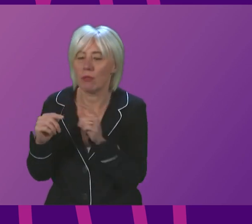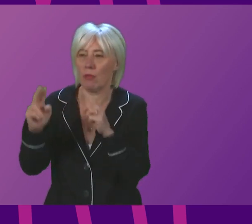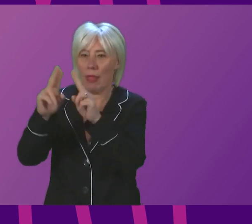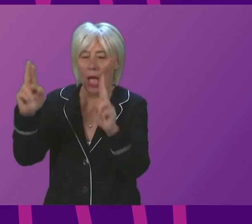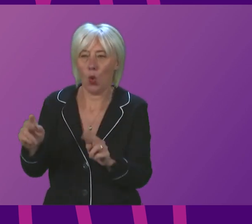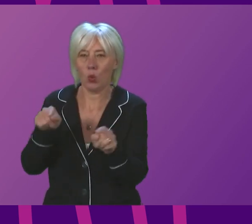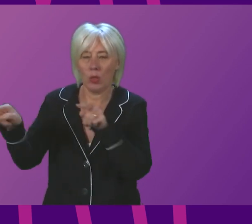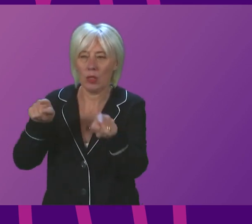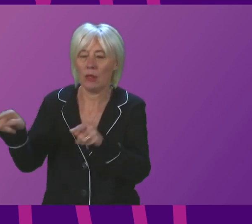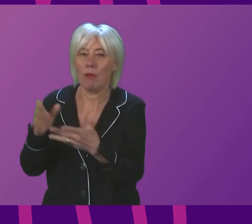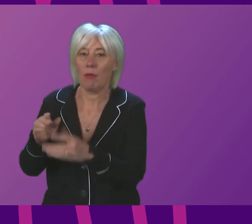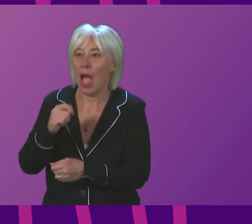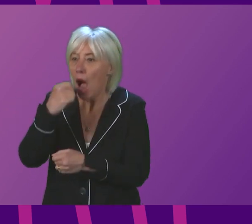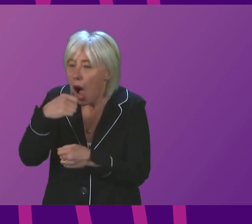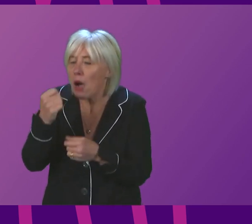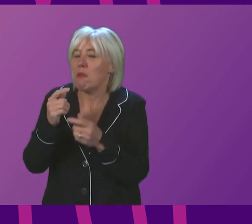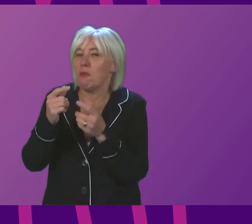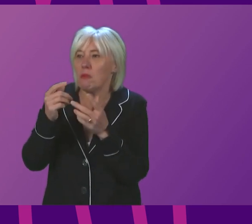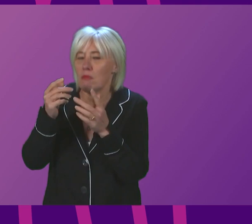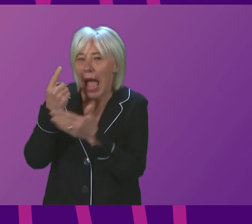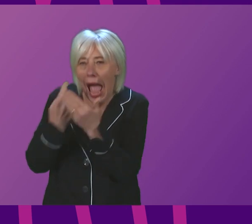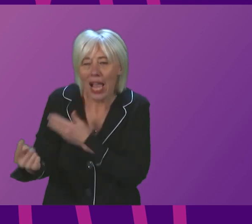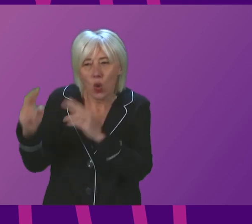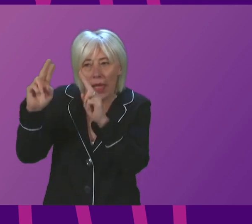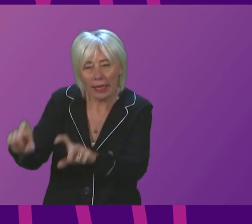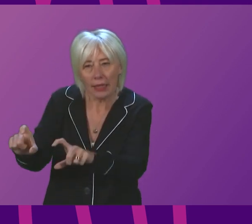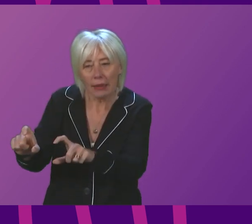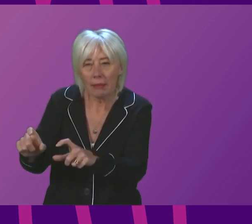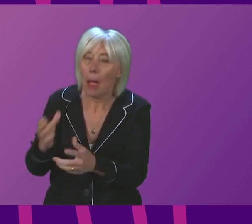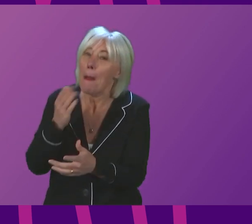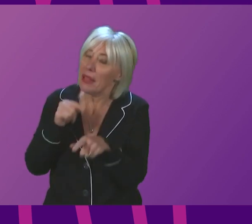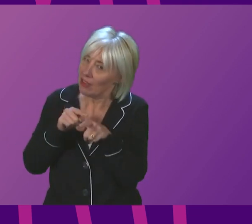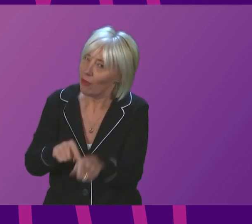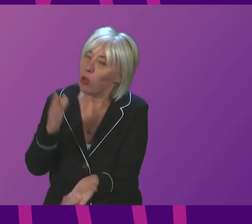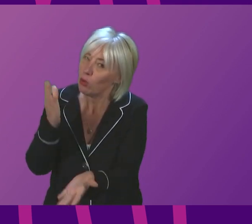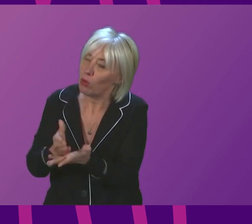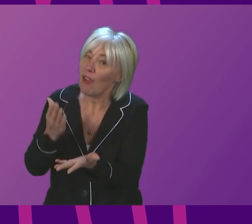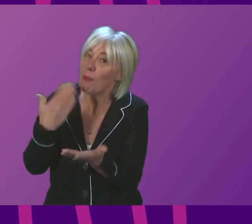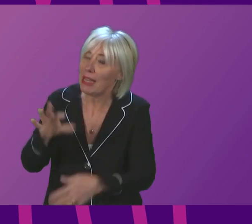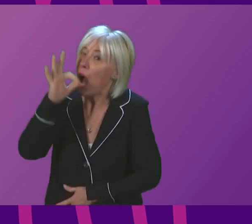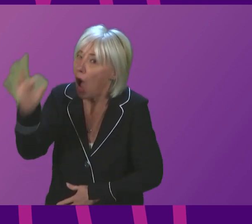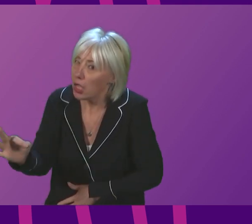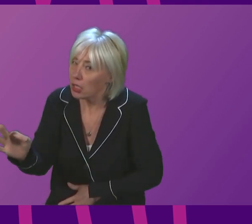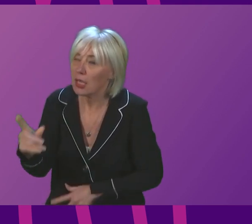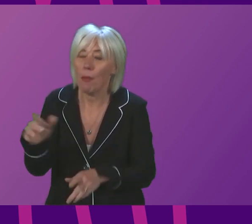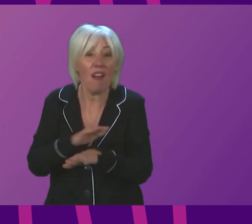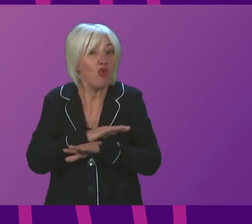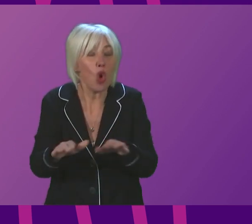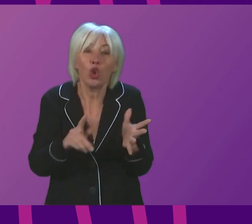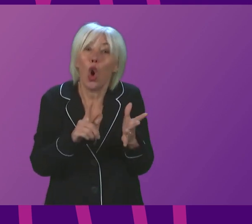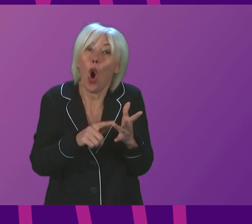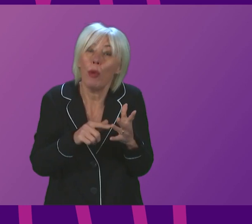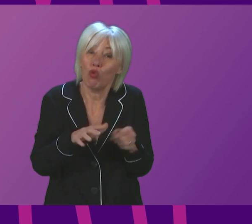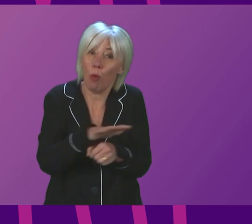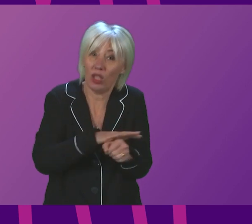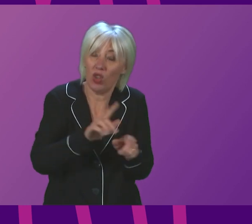themselves are being asked to test and isolate. If you are asked to do this, please comply. More generally though, for non-Omicron cases, if you have